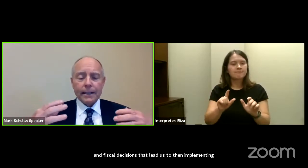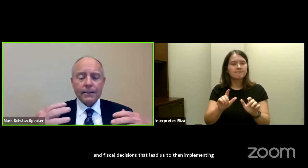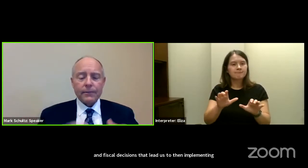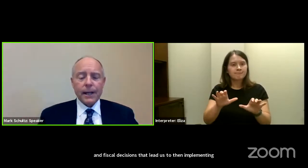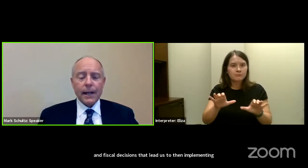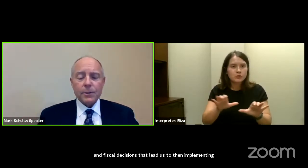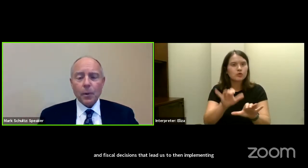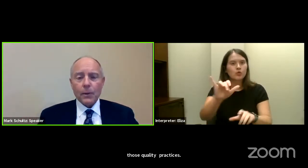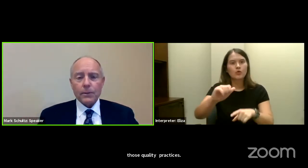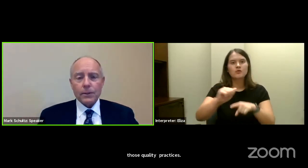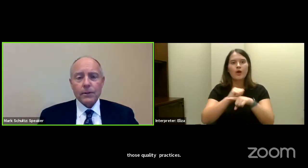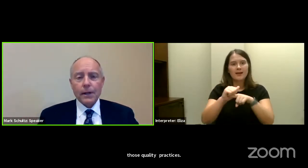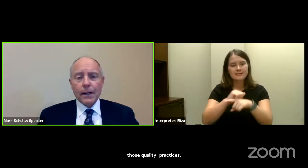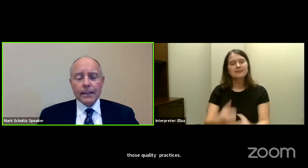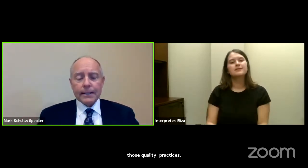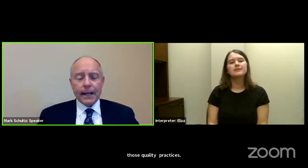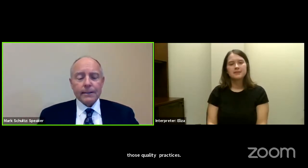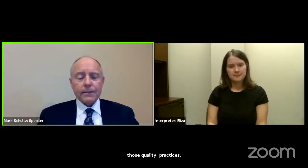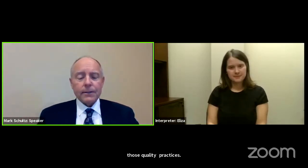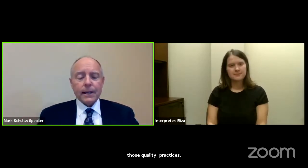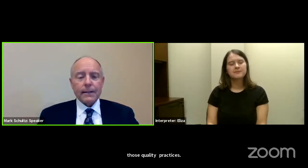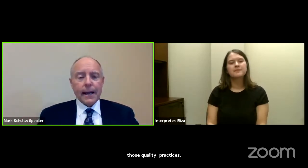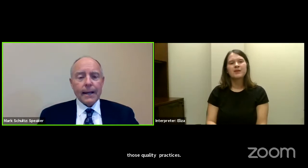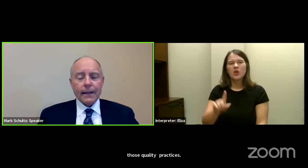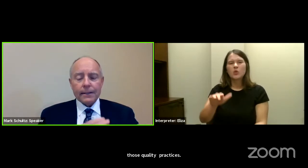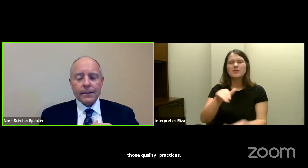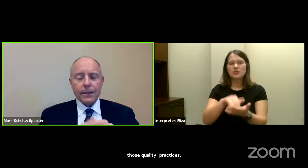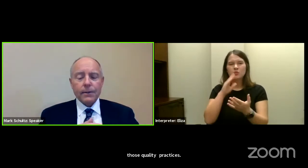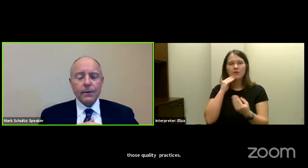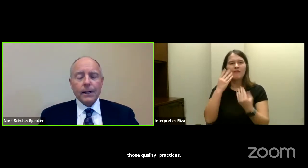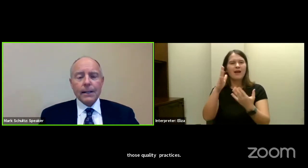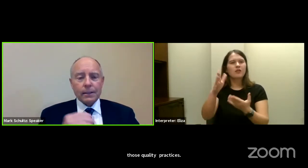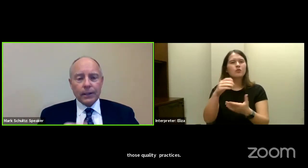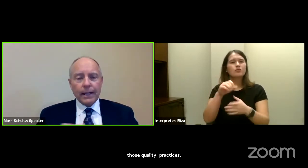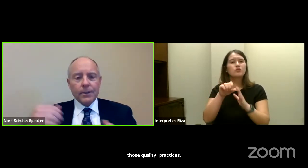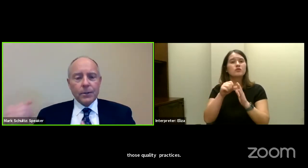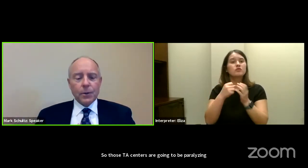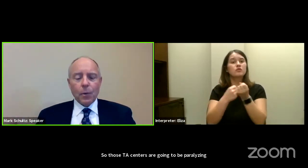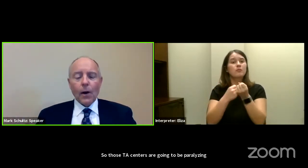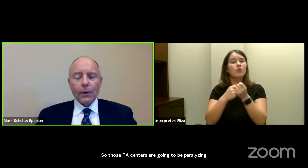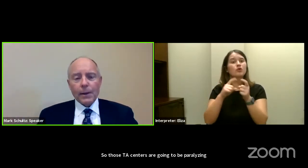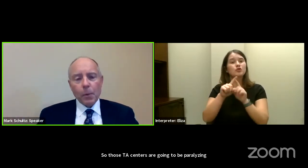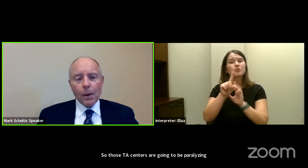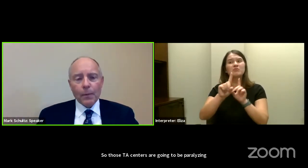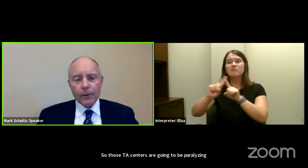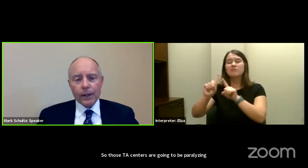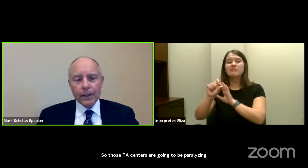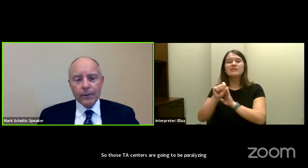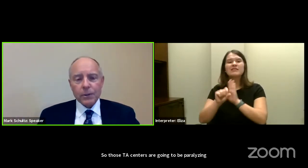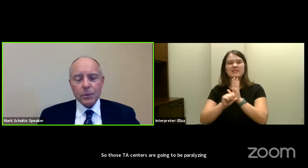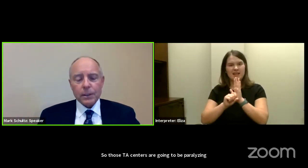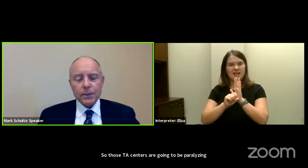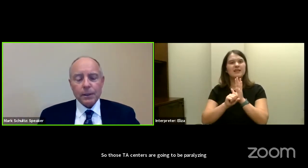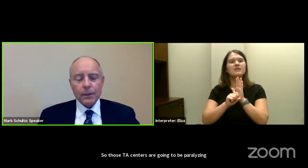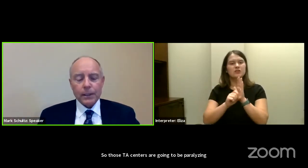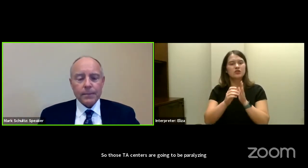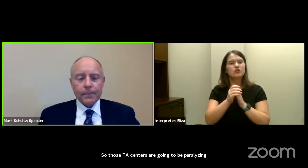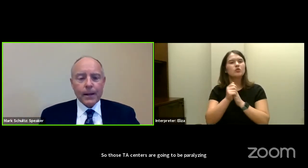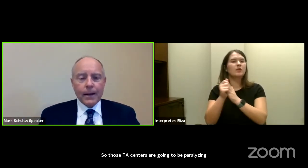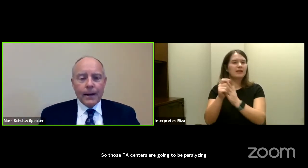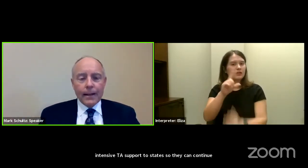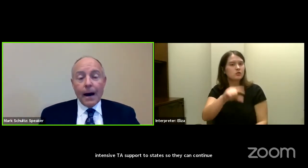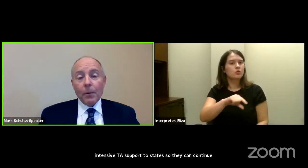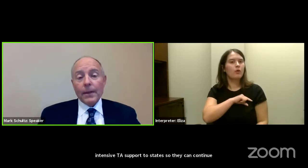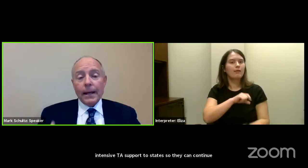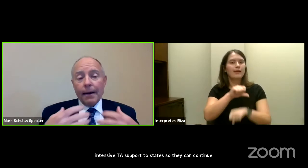providing intensive TEA support to states so that they can continue to lead to quality employment for individuals with disabilities.